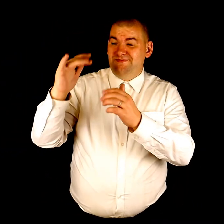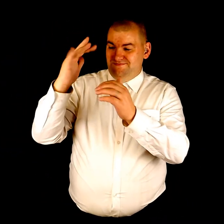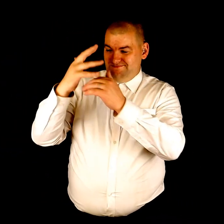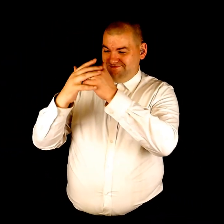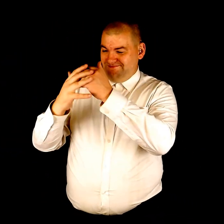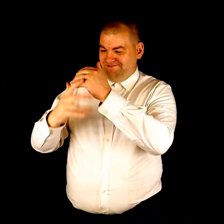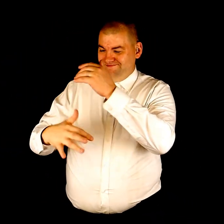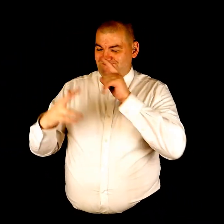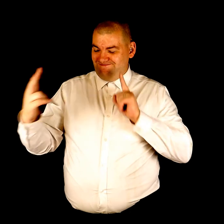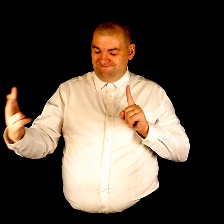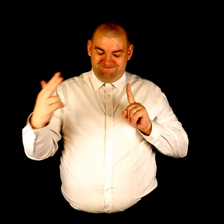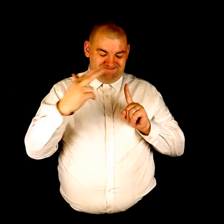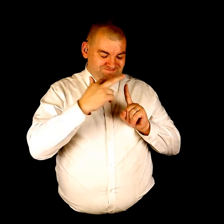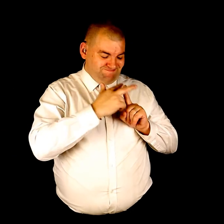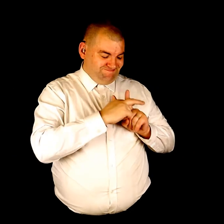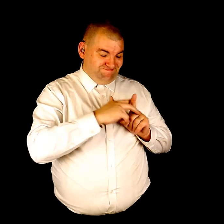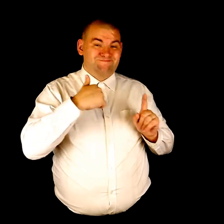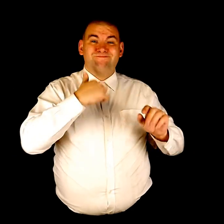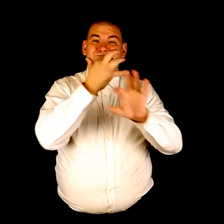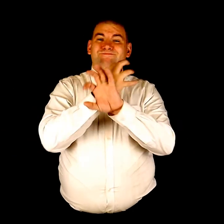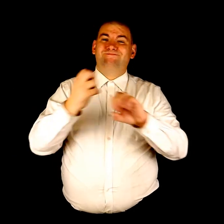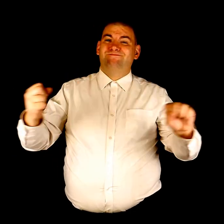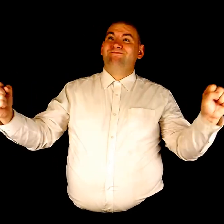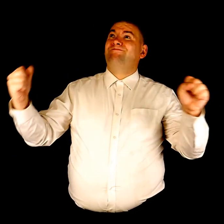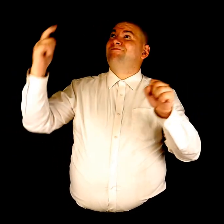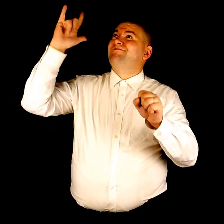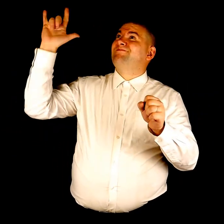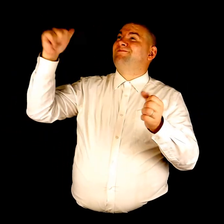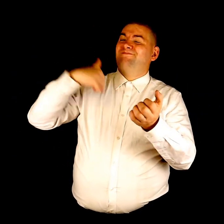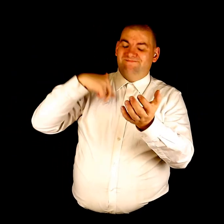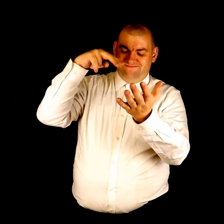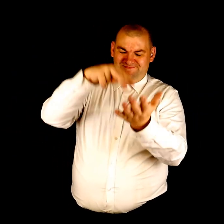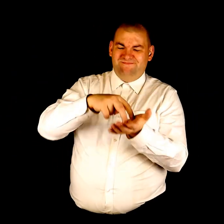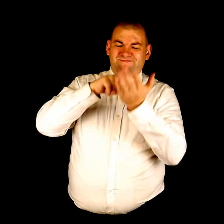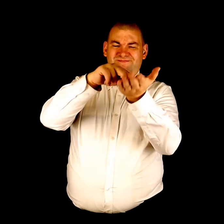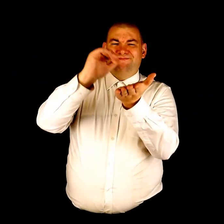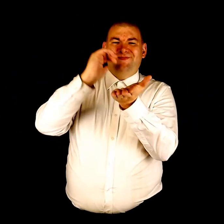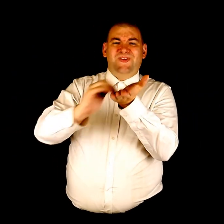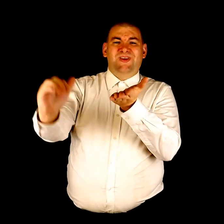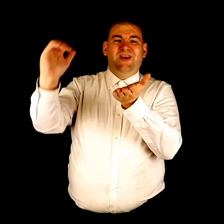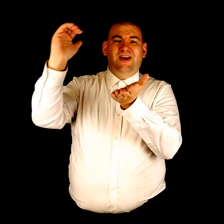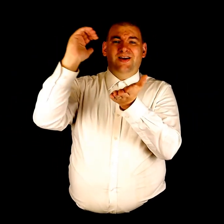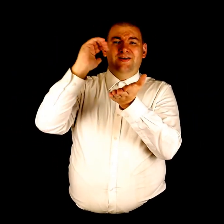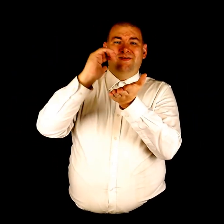blood was applied Forever I stand justified